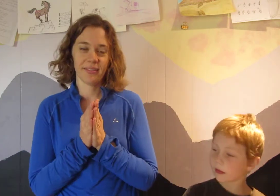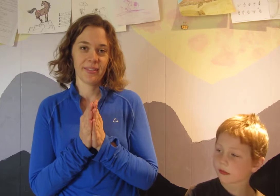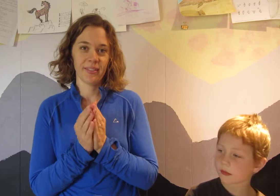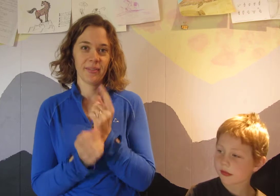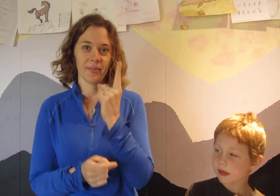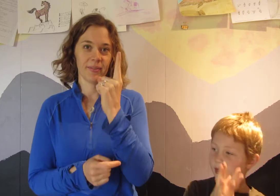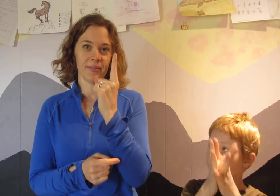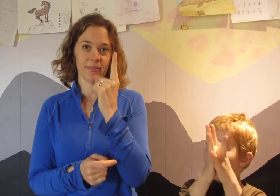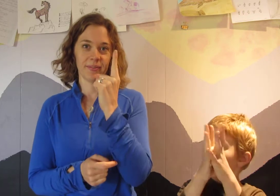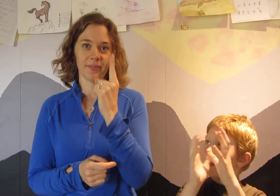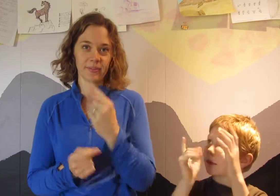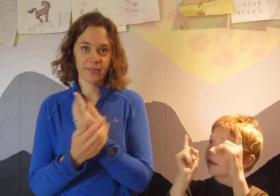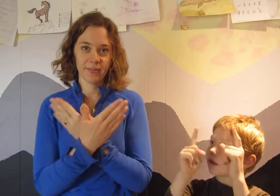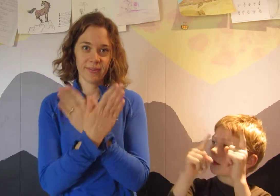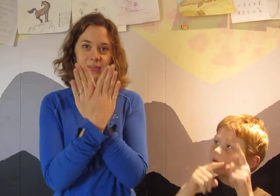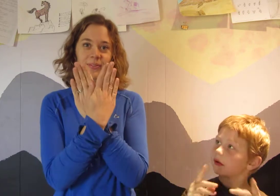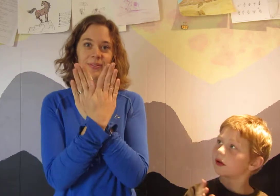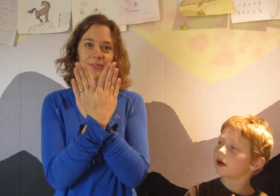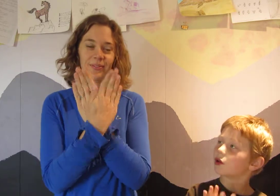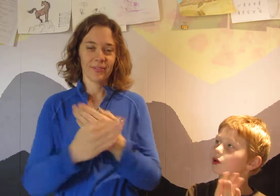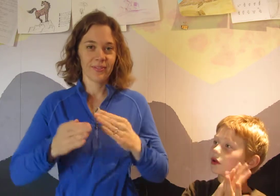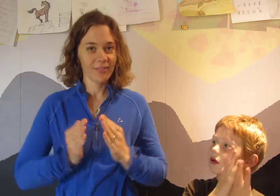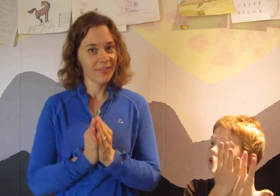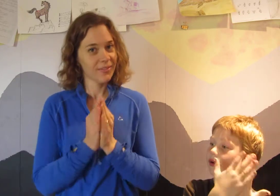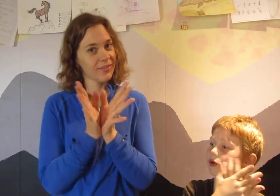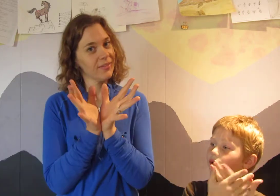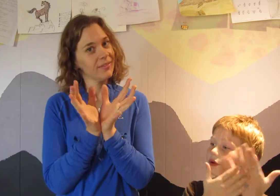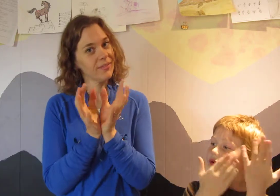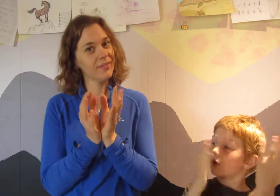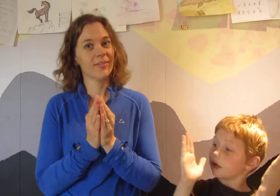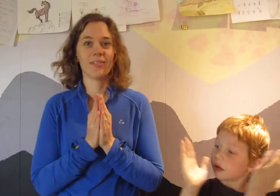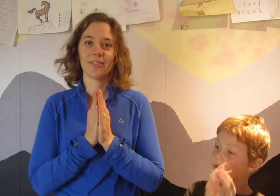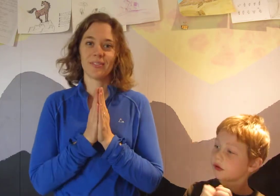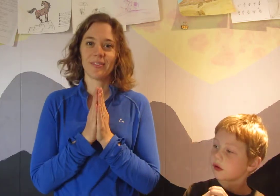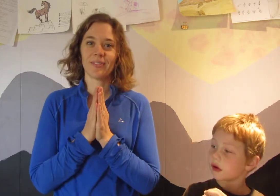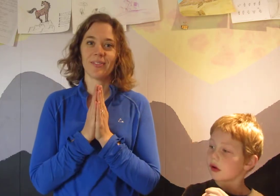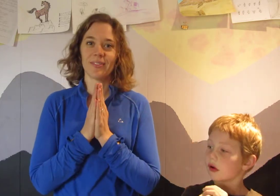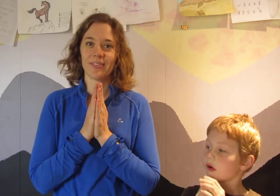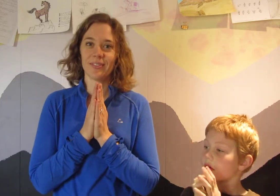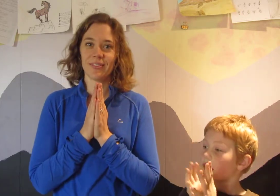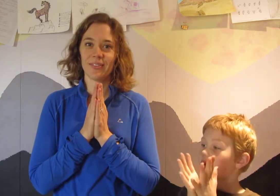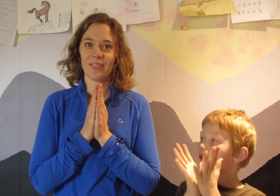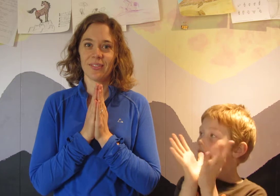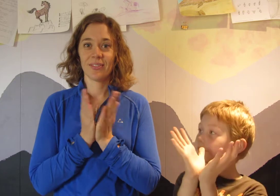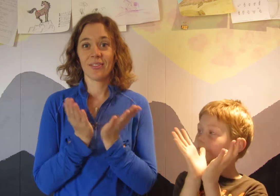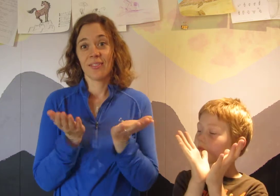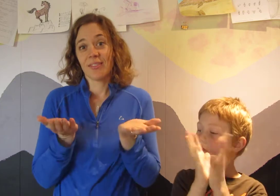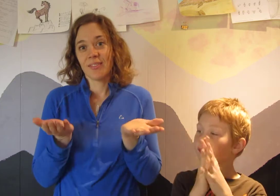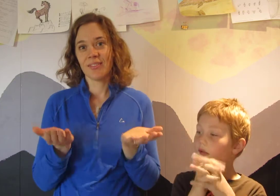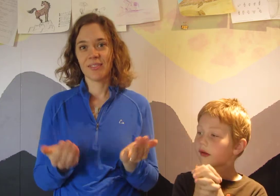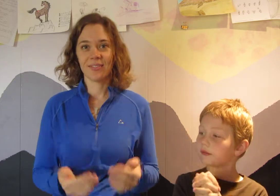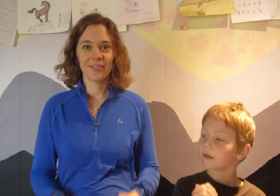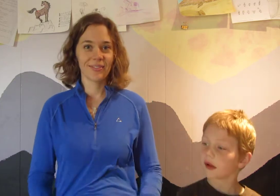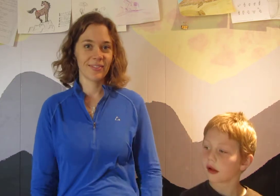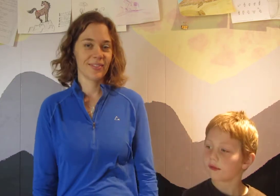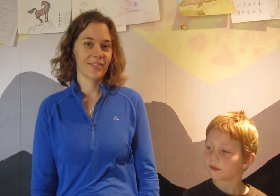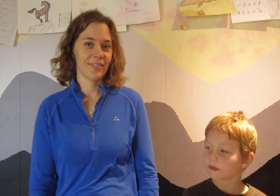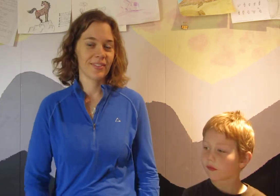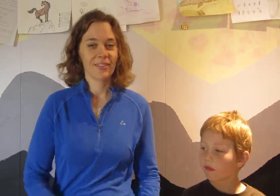Monocot, dicot, conifers. What are some types of